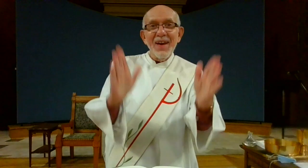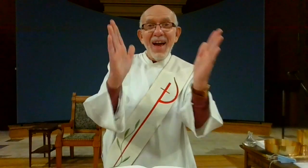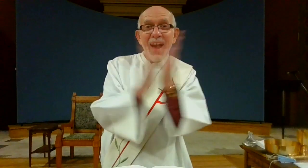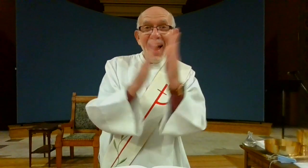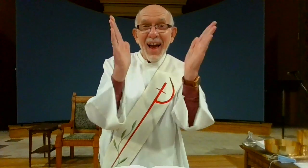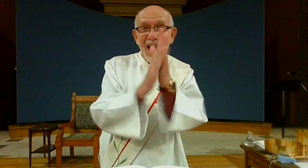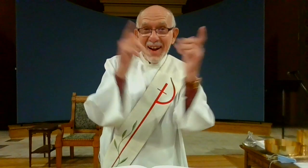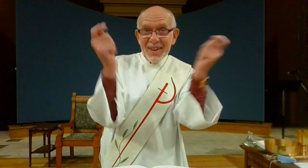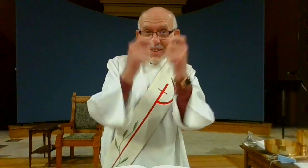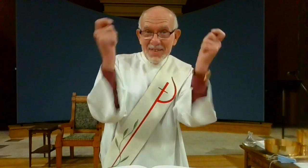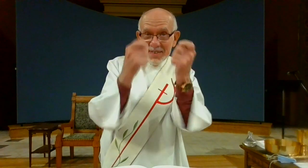And Alleluia.